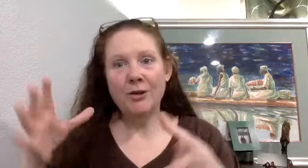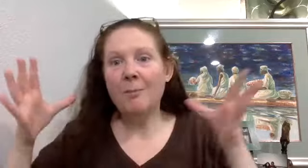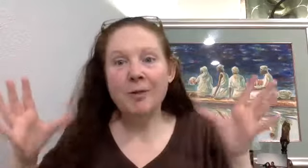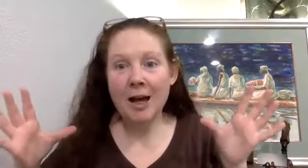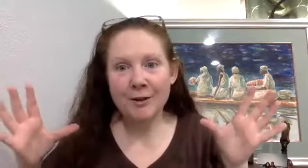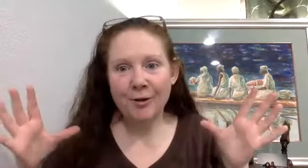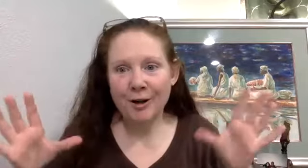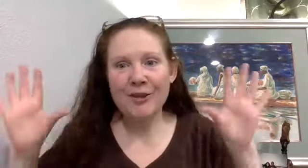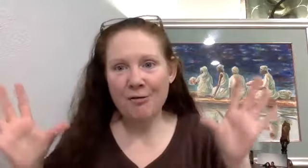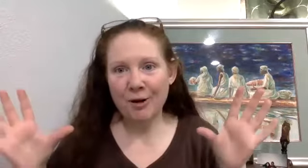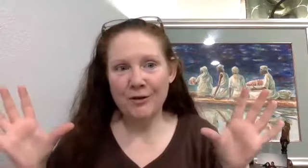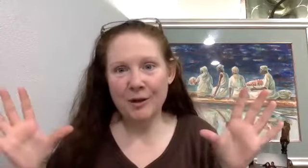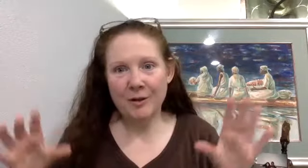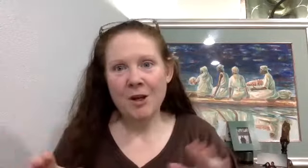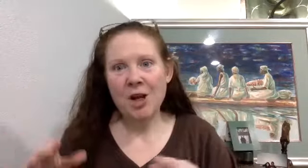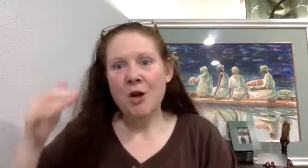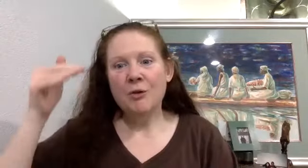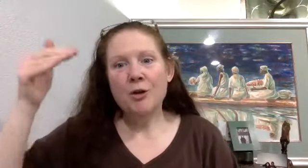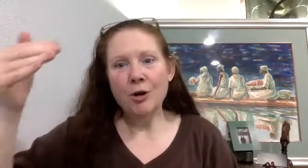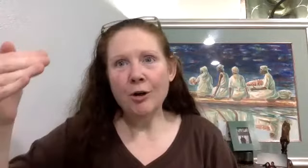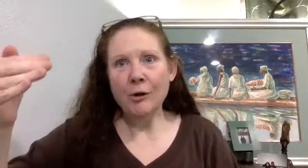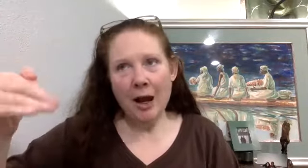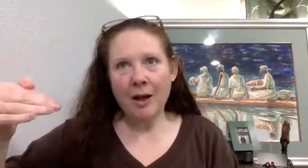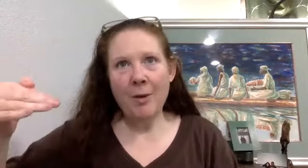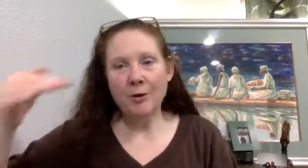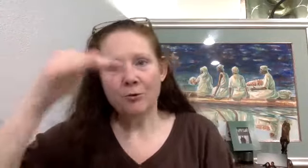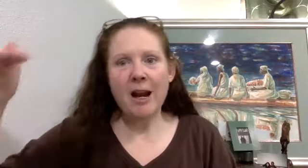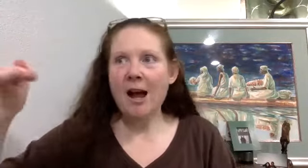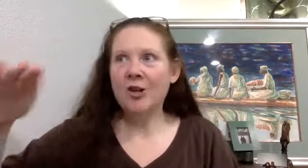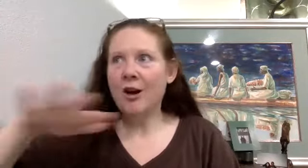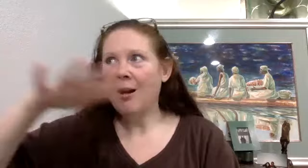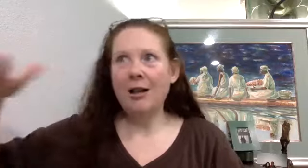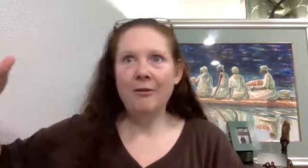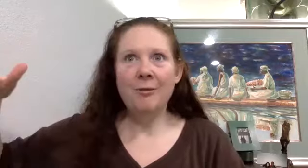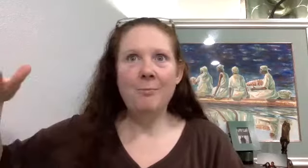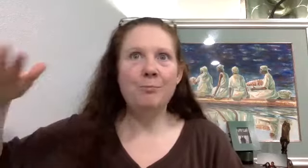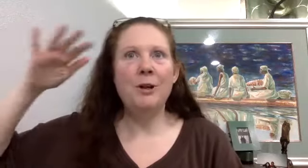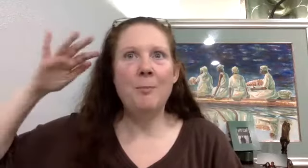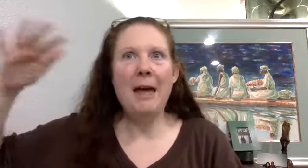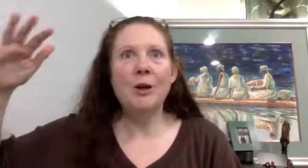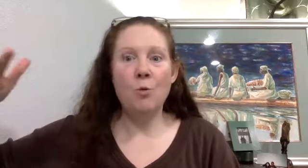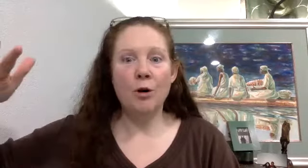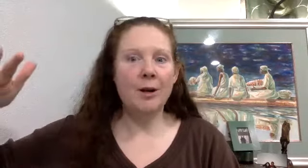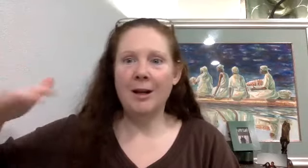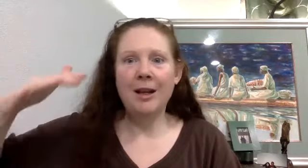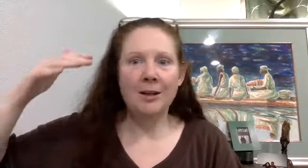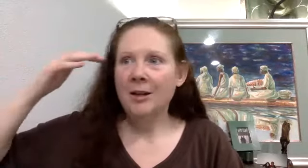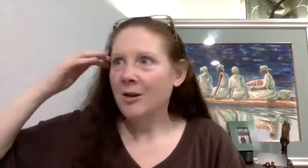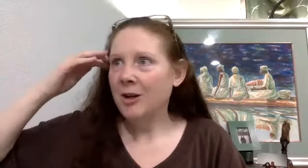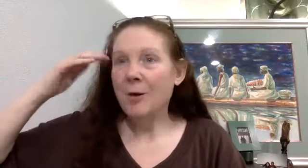you I'm a philosopher and a software consultant. So you're, you're talking about triaging all of them, you know, medical work. And again, you know,